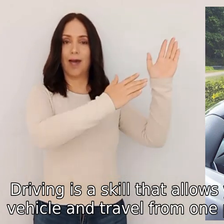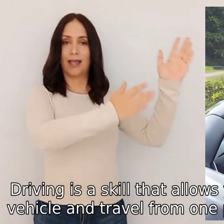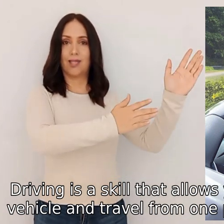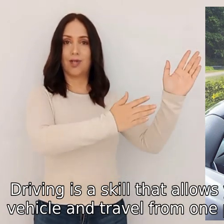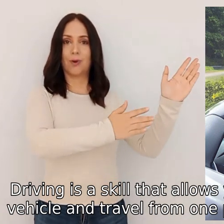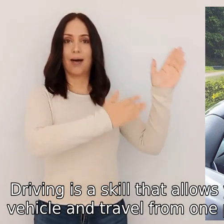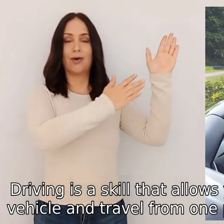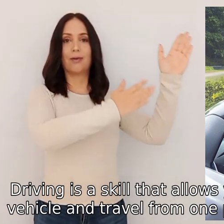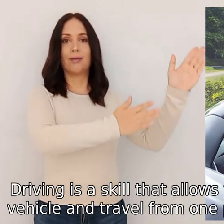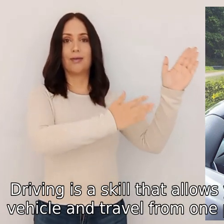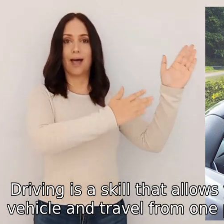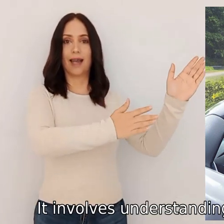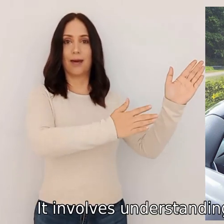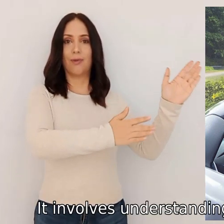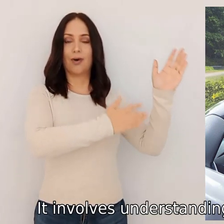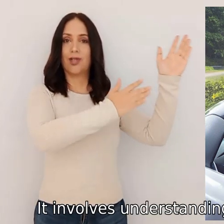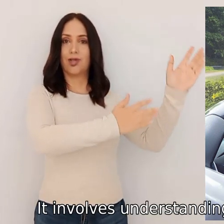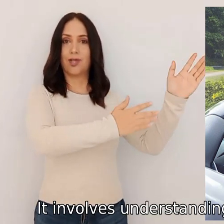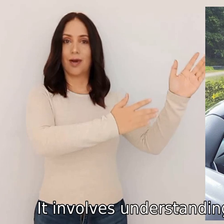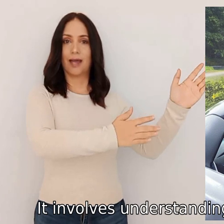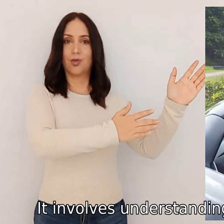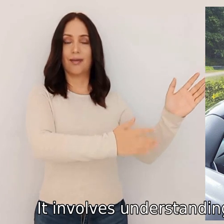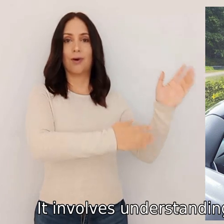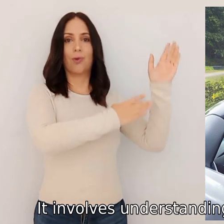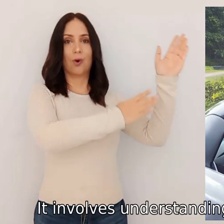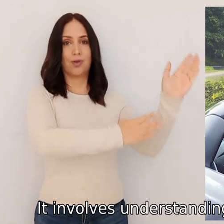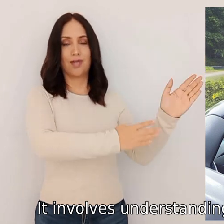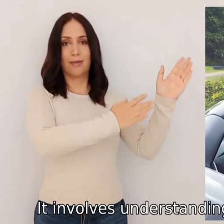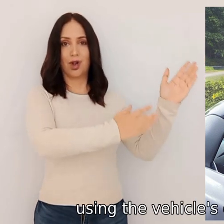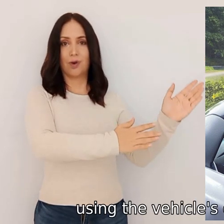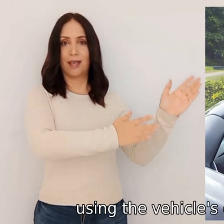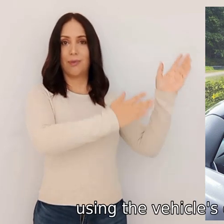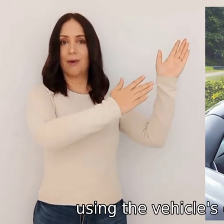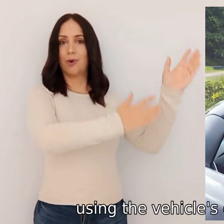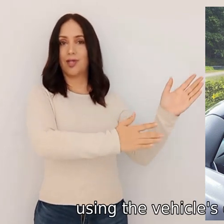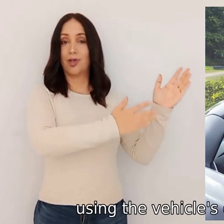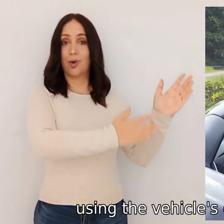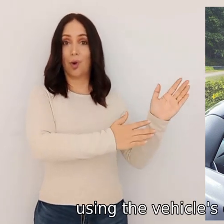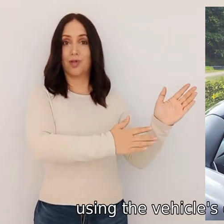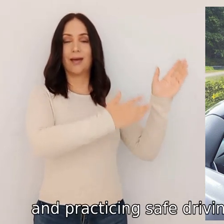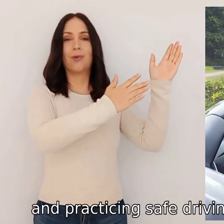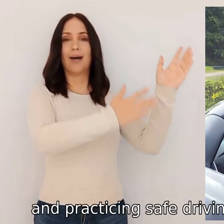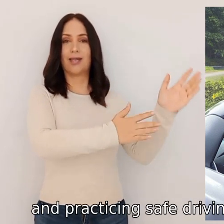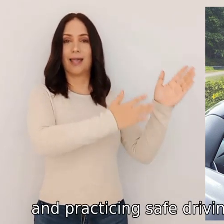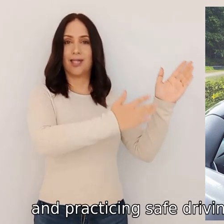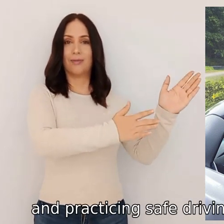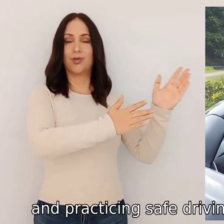place to another it involves understanding traffic rules using the vehicle's controls and practicing safe